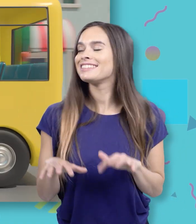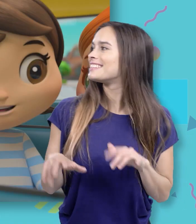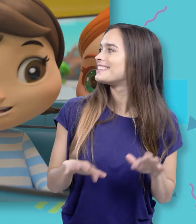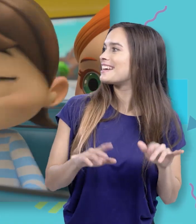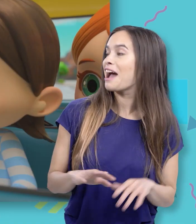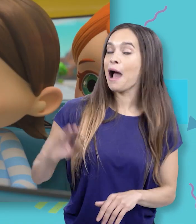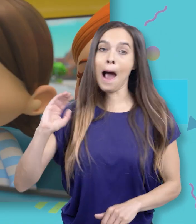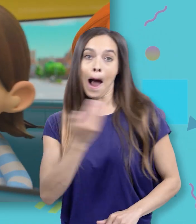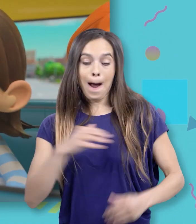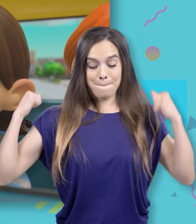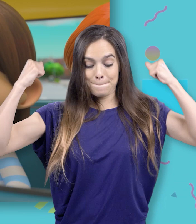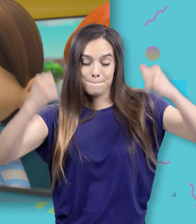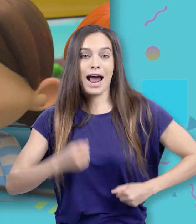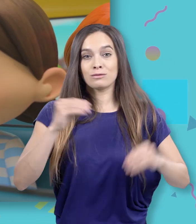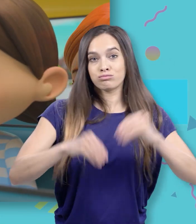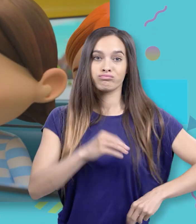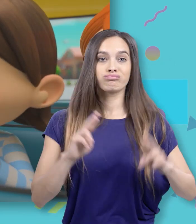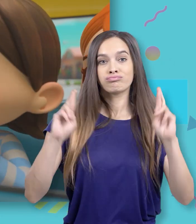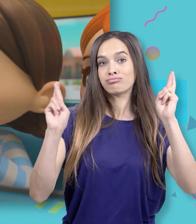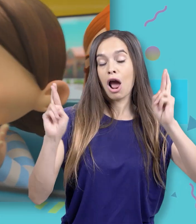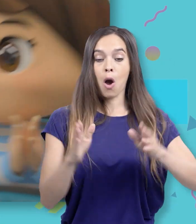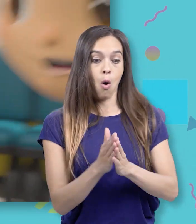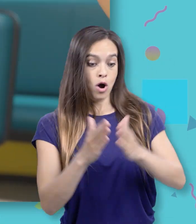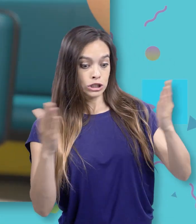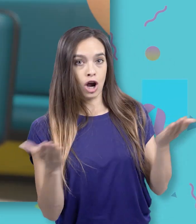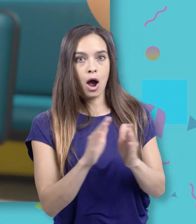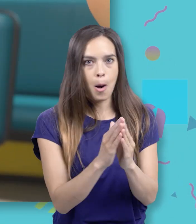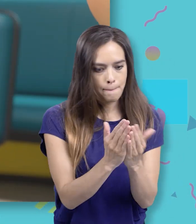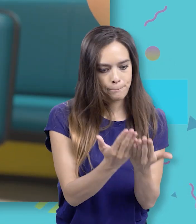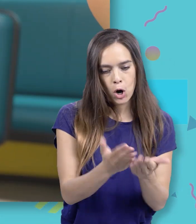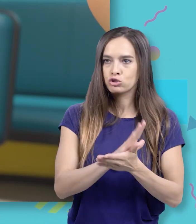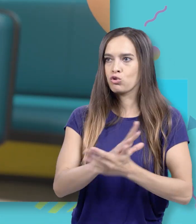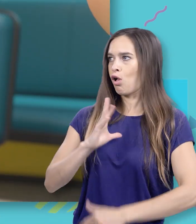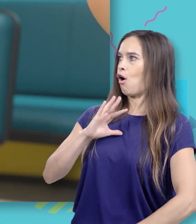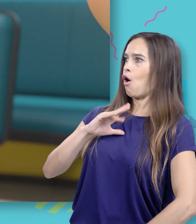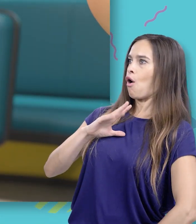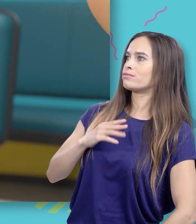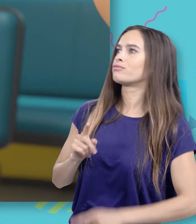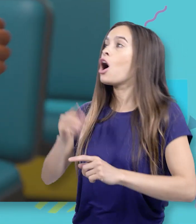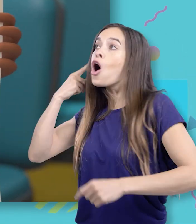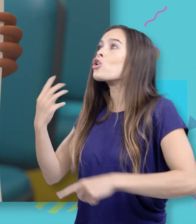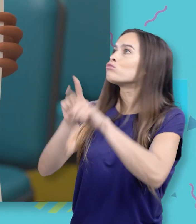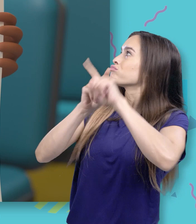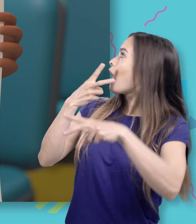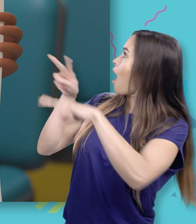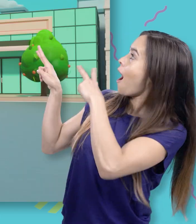Our bags are packed With lots of us At school, it's cool A gold star, look We all